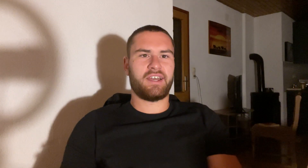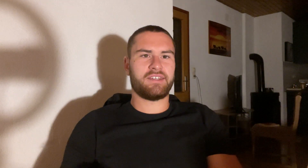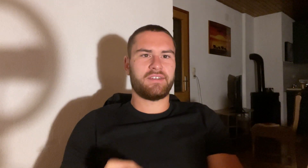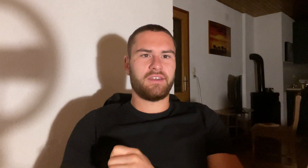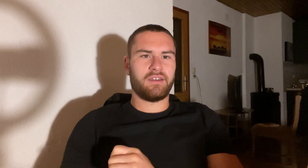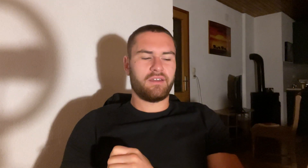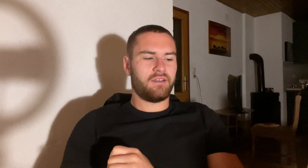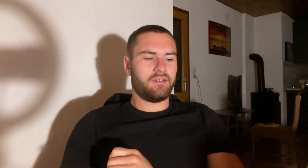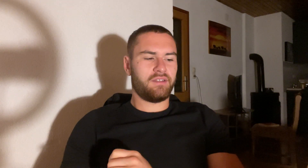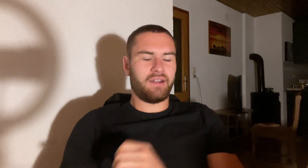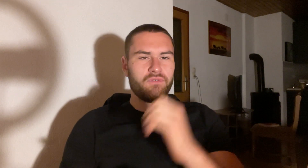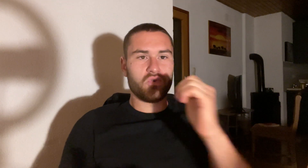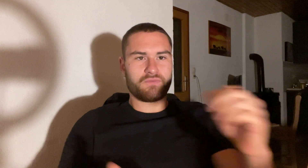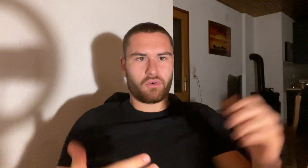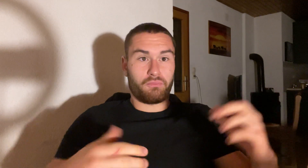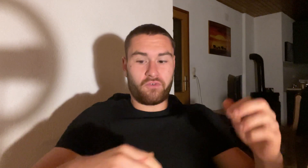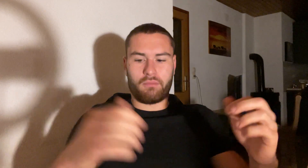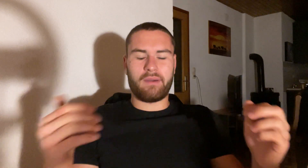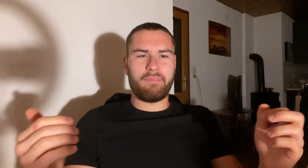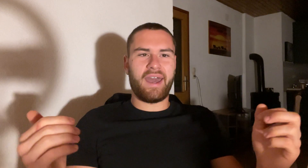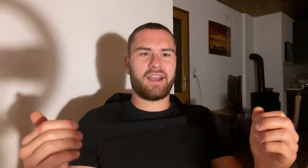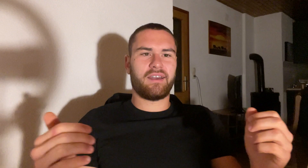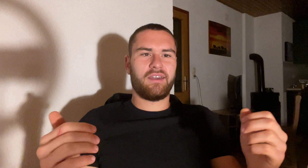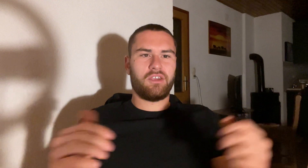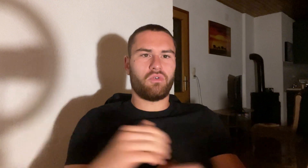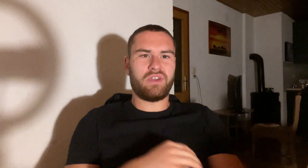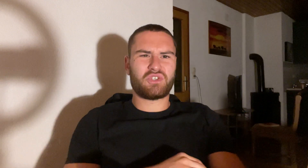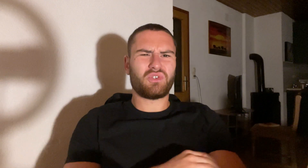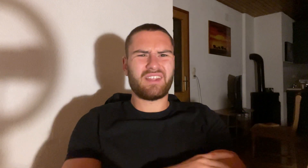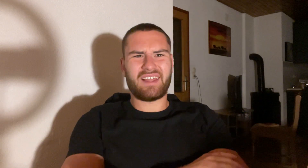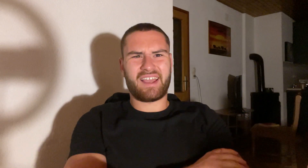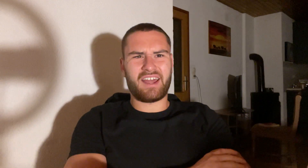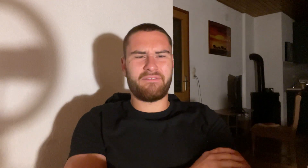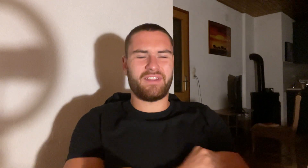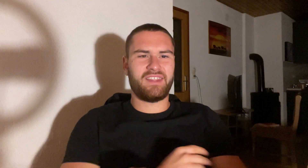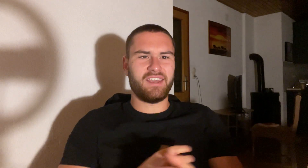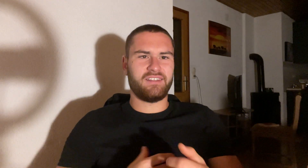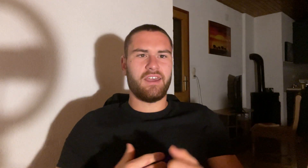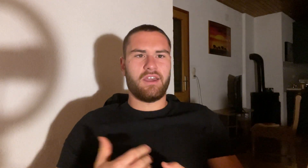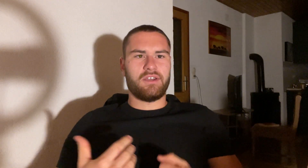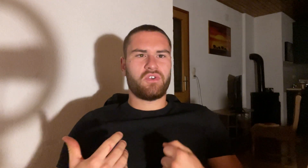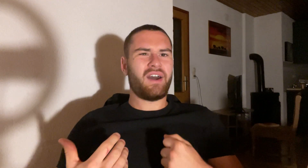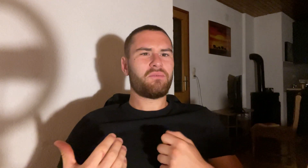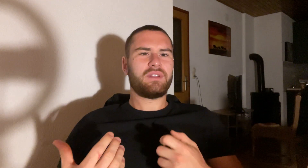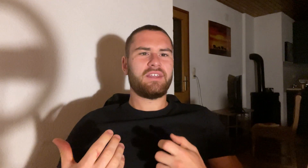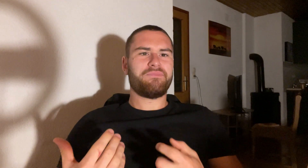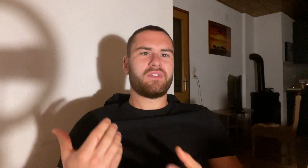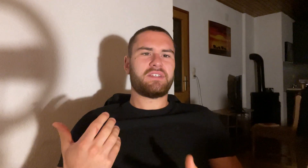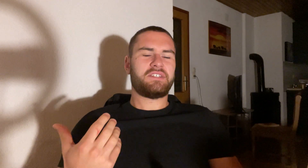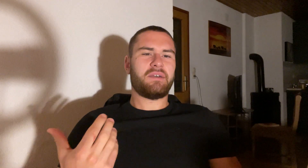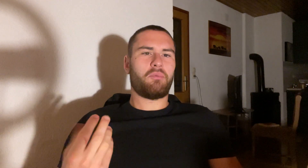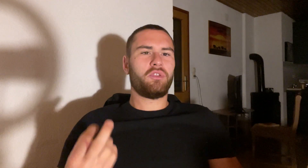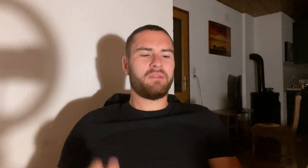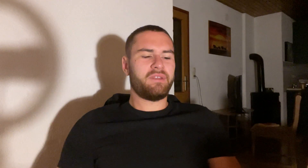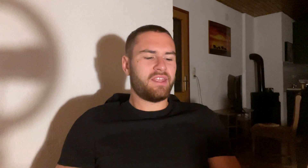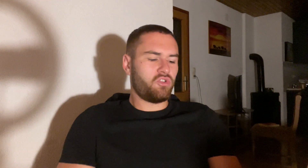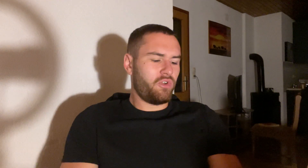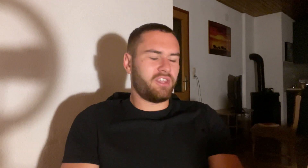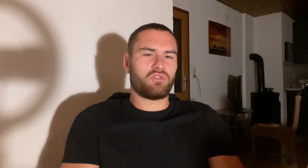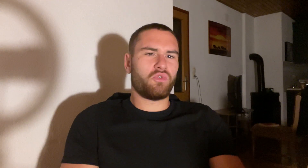that I've used for my back. You know, it's already, like, kind of fatigued. So, I don't really see a point in me than doing three